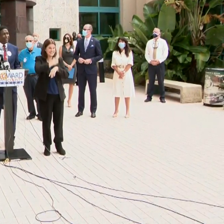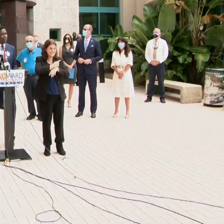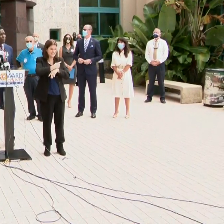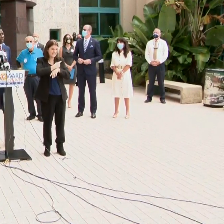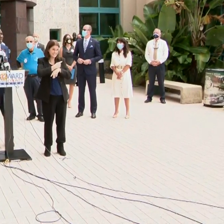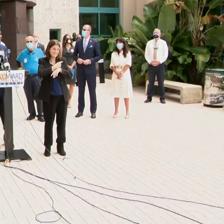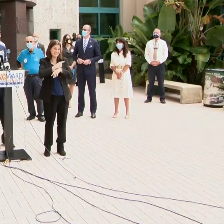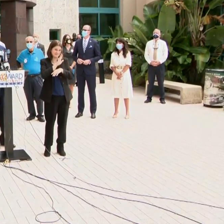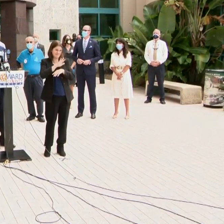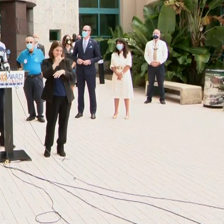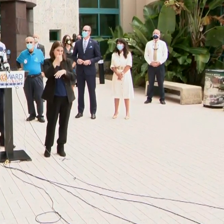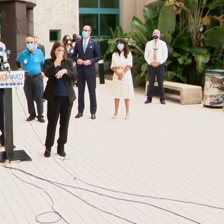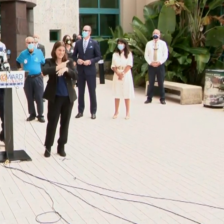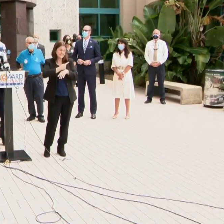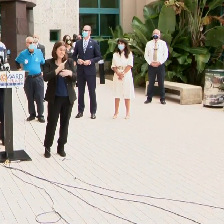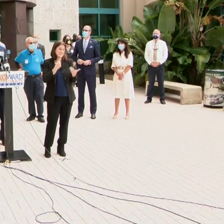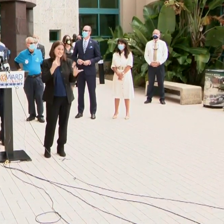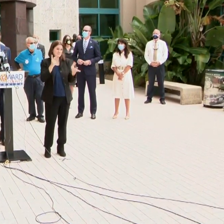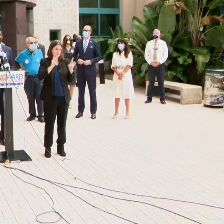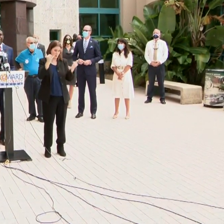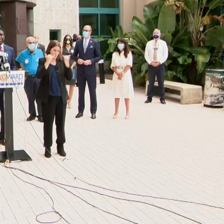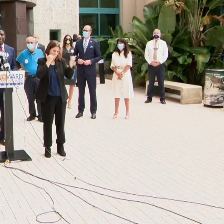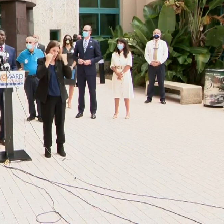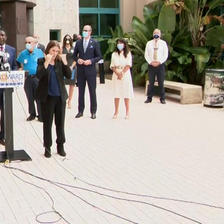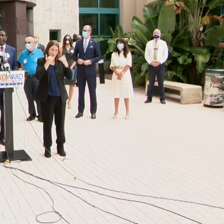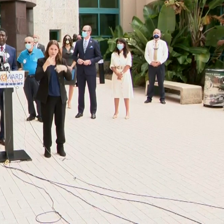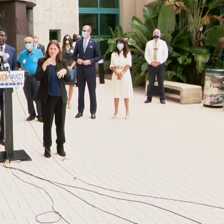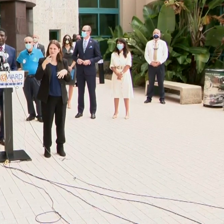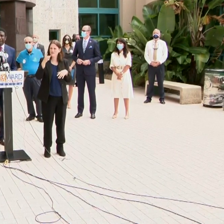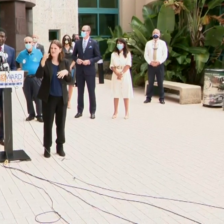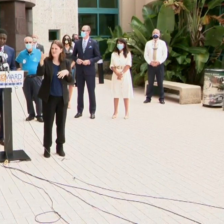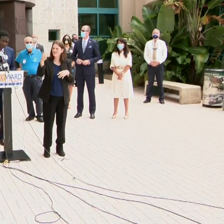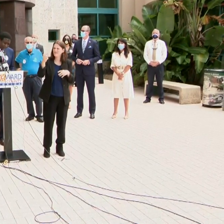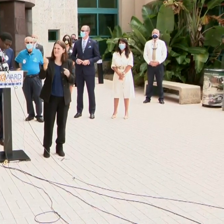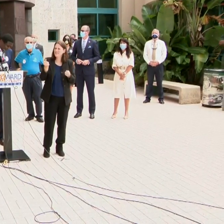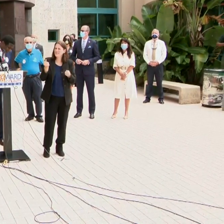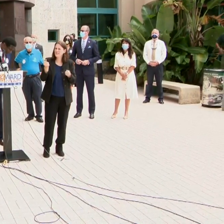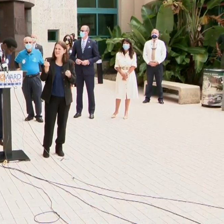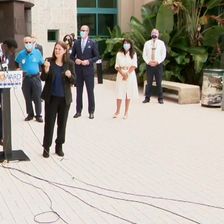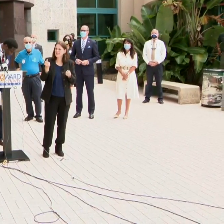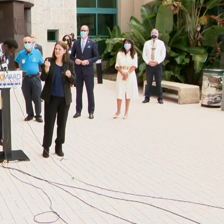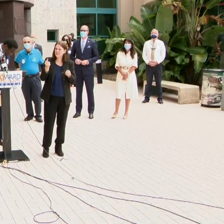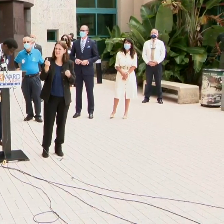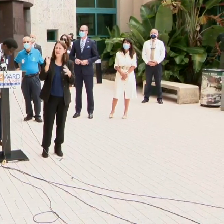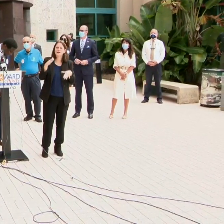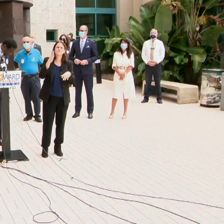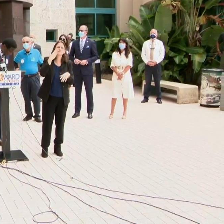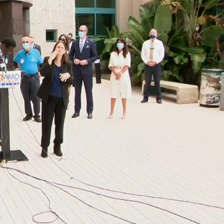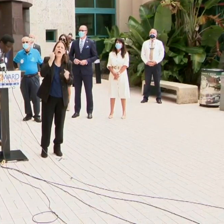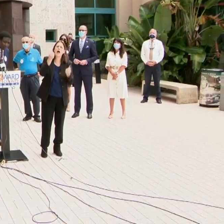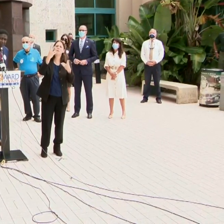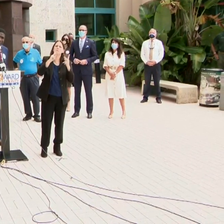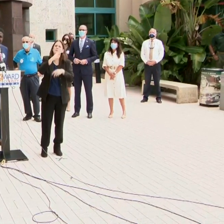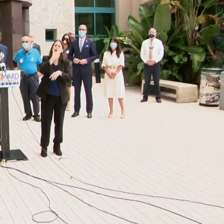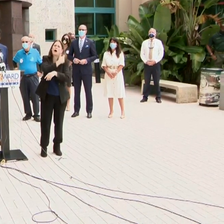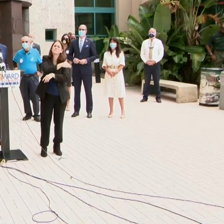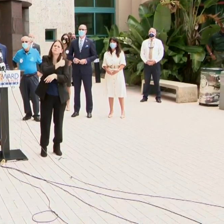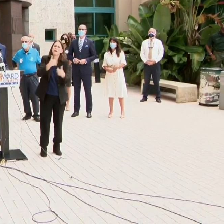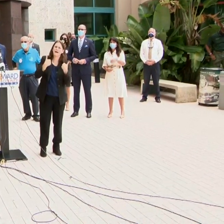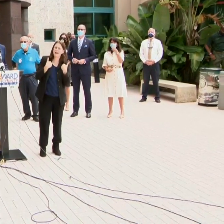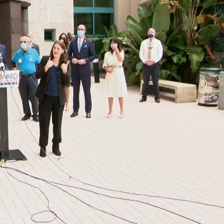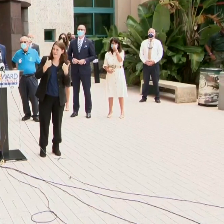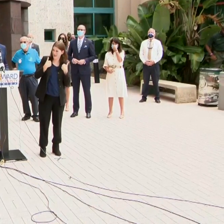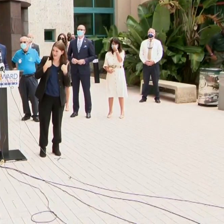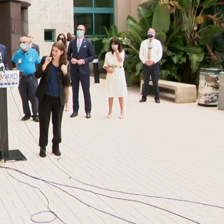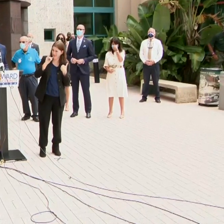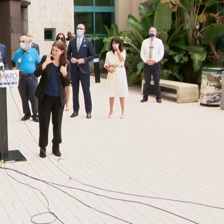We've had it open for about 10 days now. Is there any numbers in the hospital base right now, or do we have ICU beds?